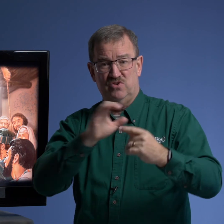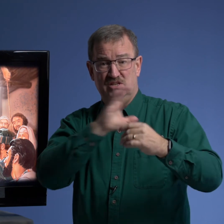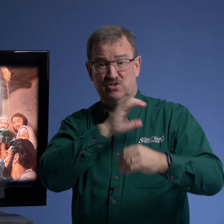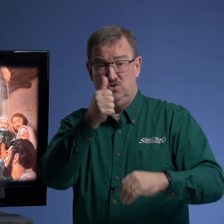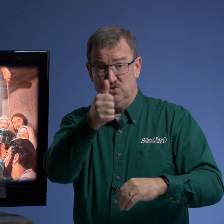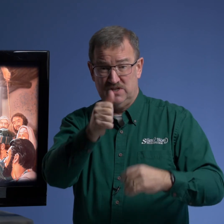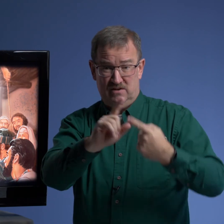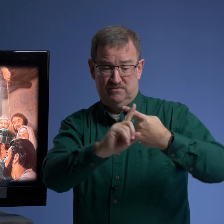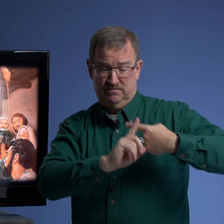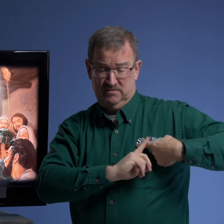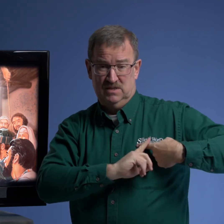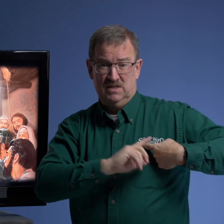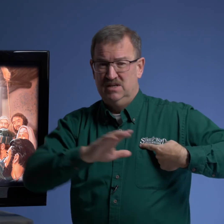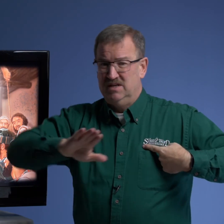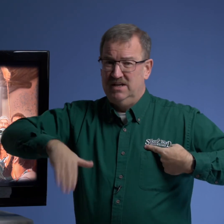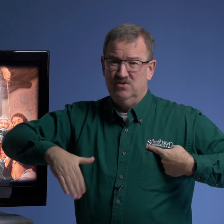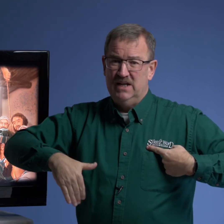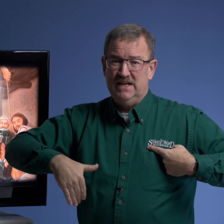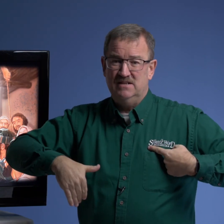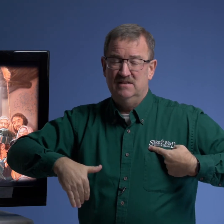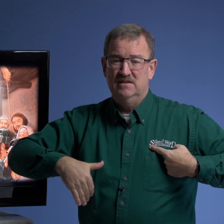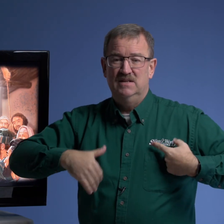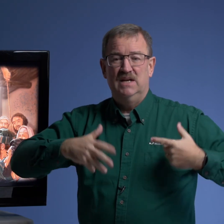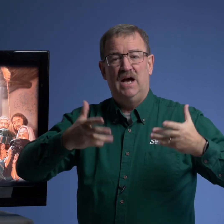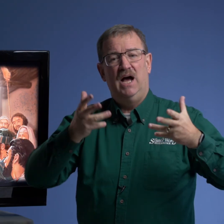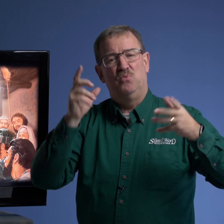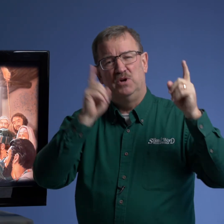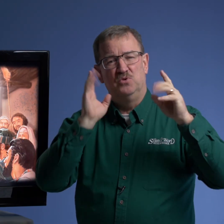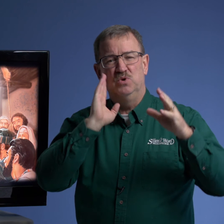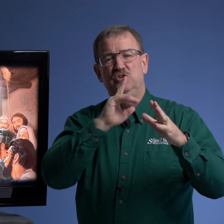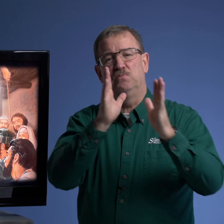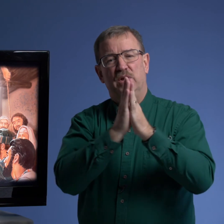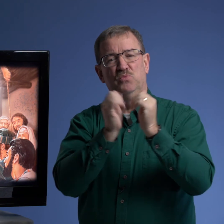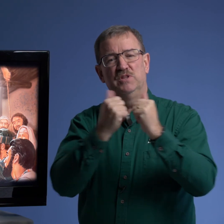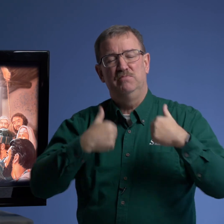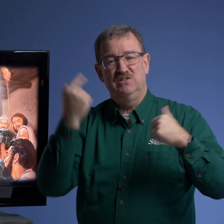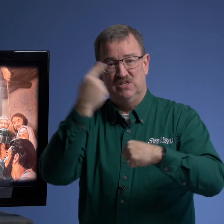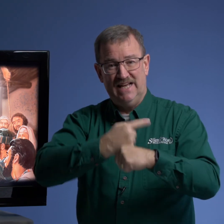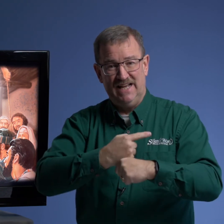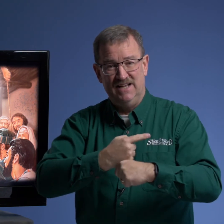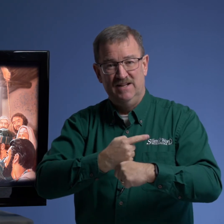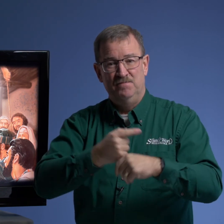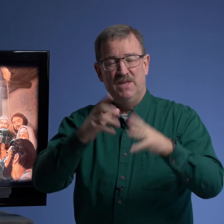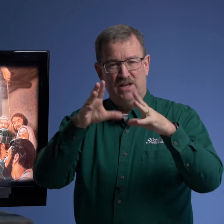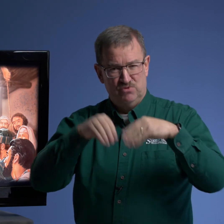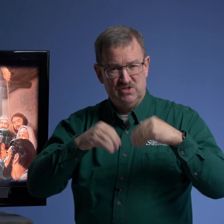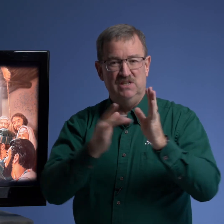christ yourself and you're late i wonder will you pray with me today and receive